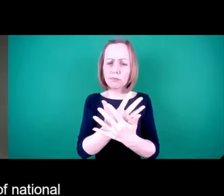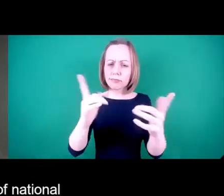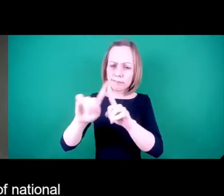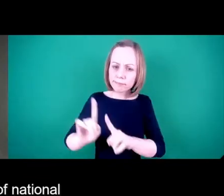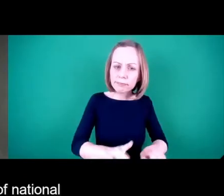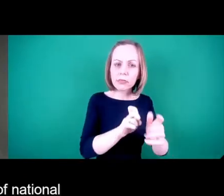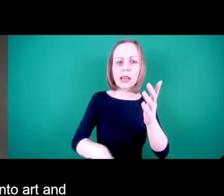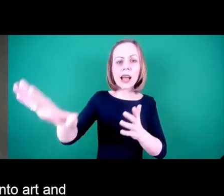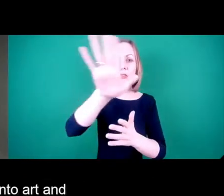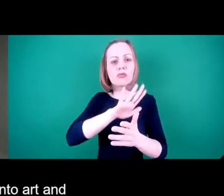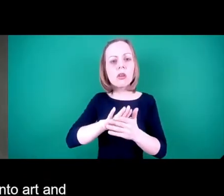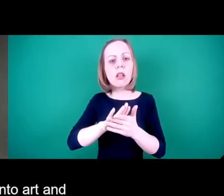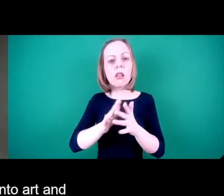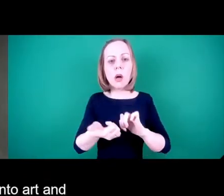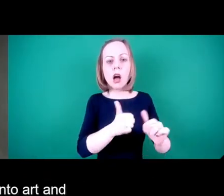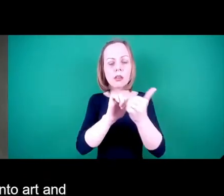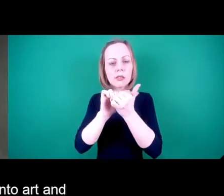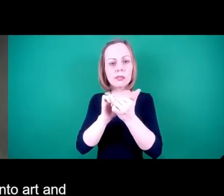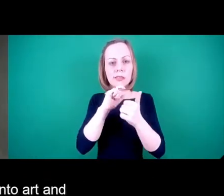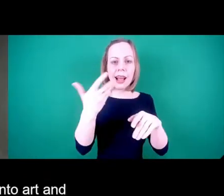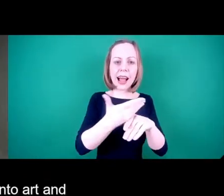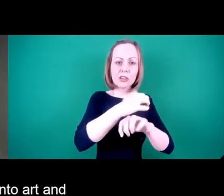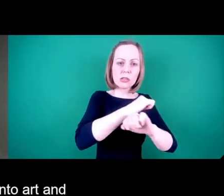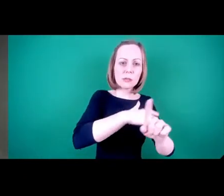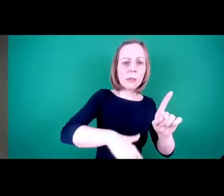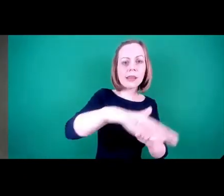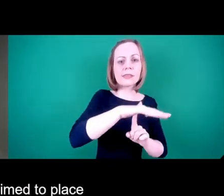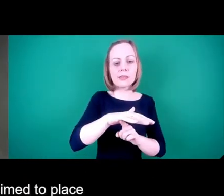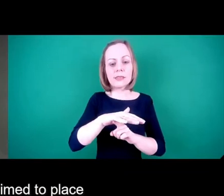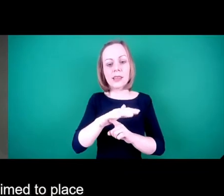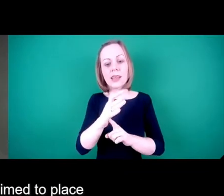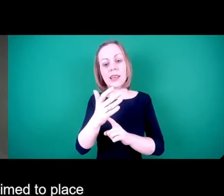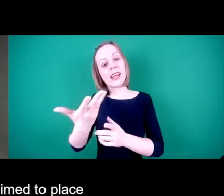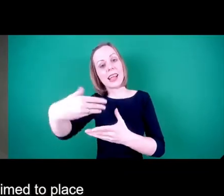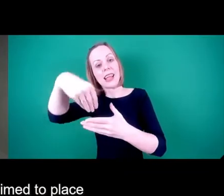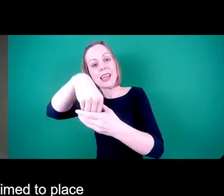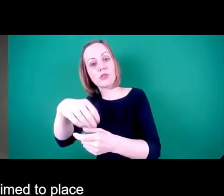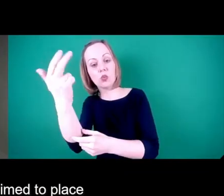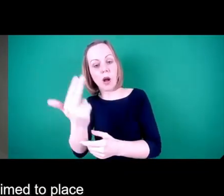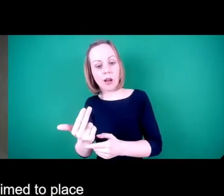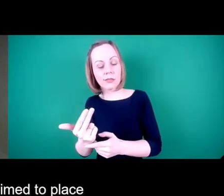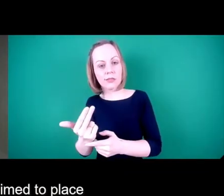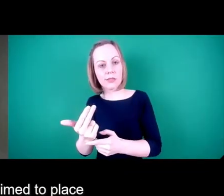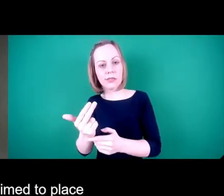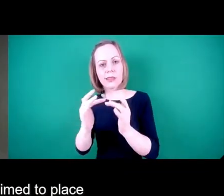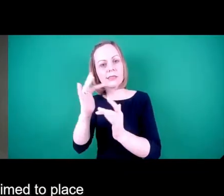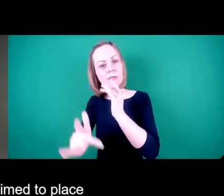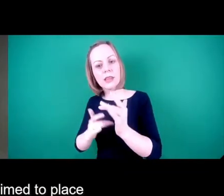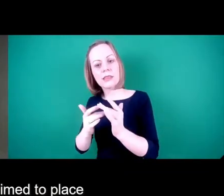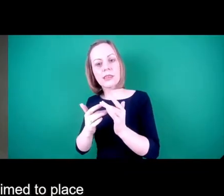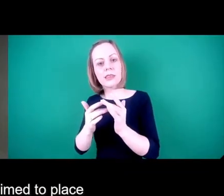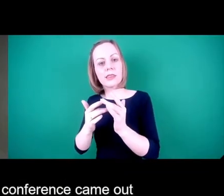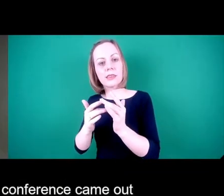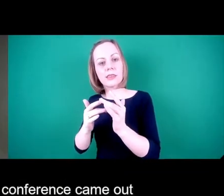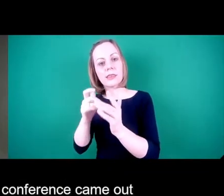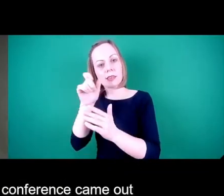including Action Space, Into Art and Disability Arts Online, that aimed to place neurodiverse artists at the centre of the